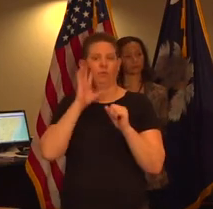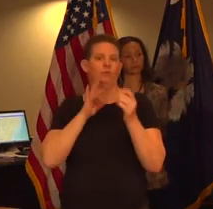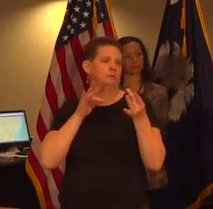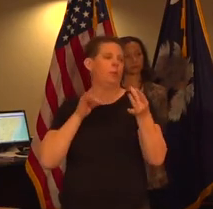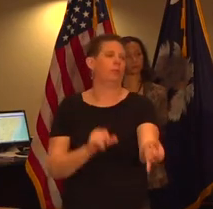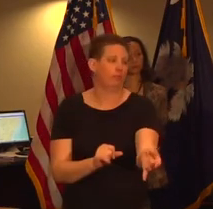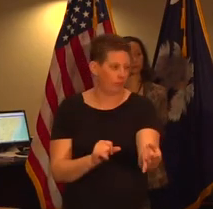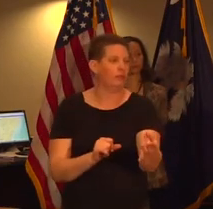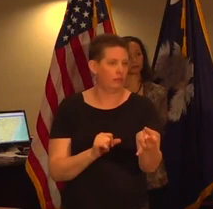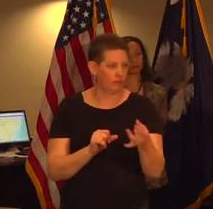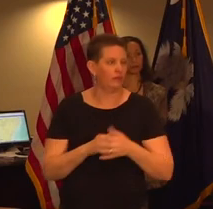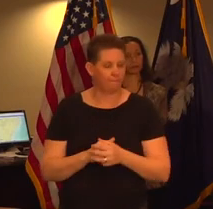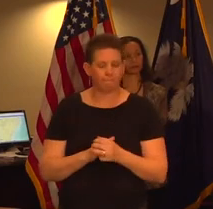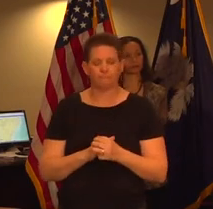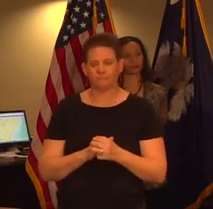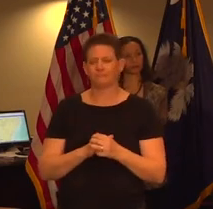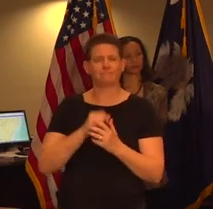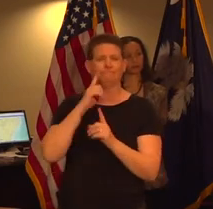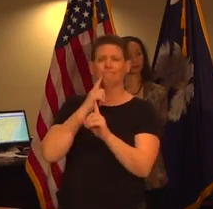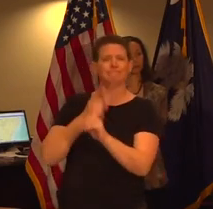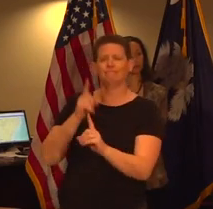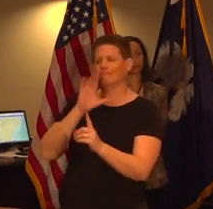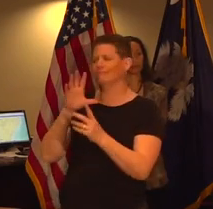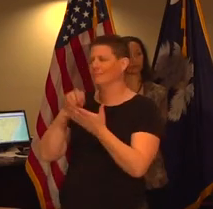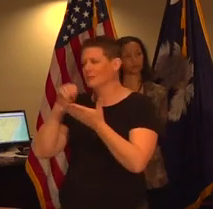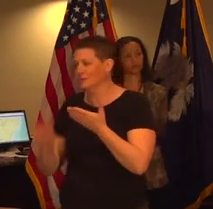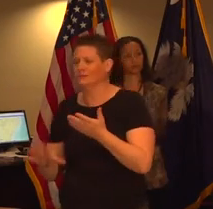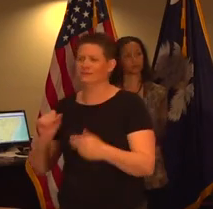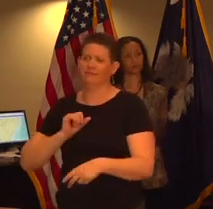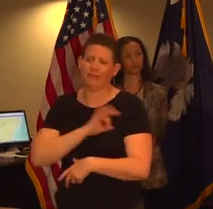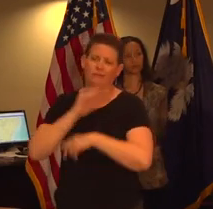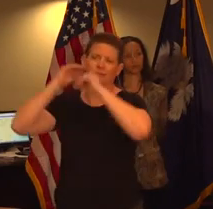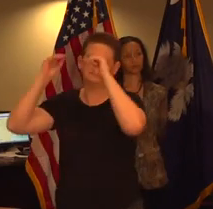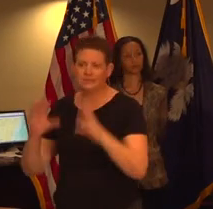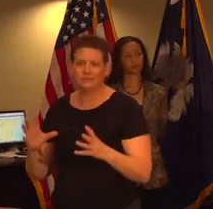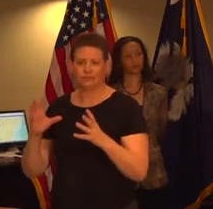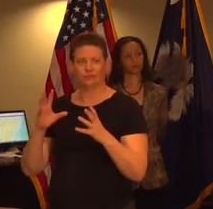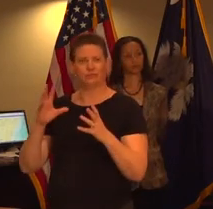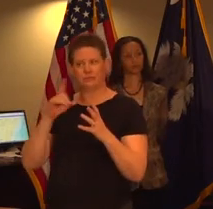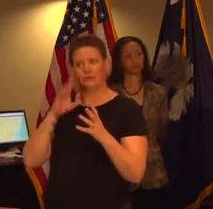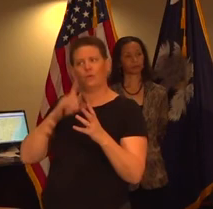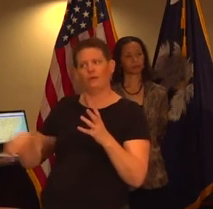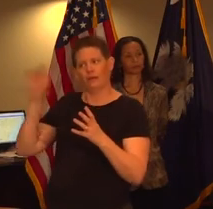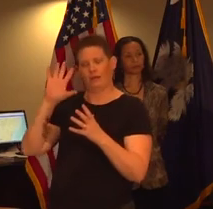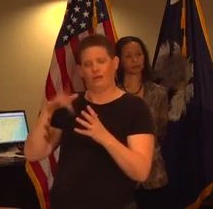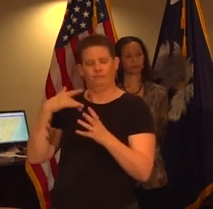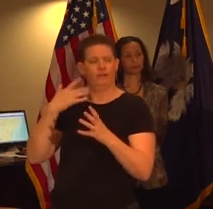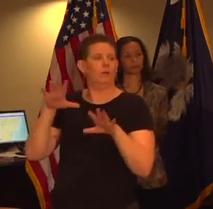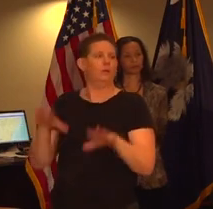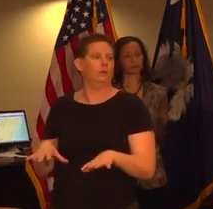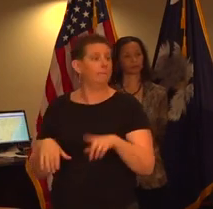possible uh with our students and our faculty and our teachers uh at at the top of the priority list